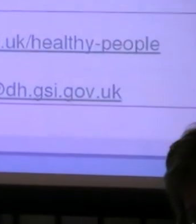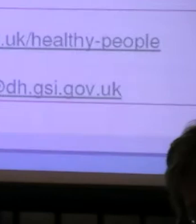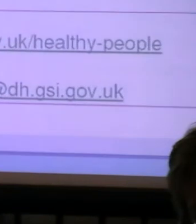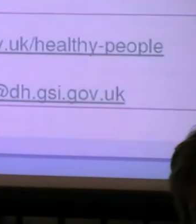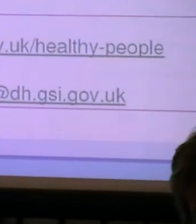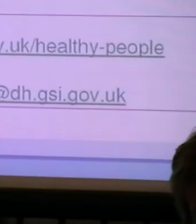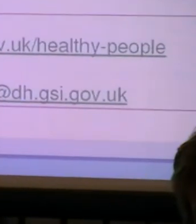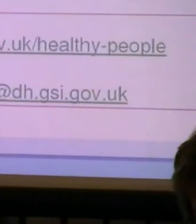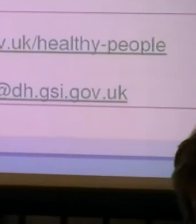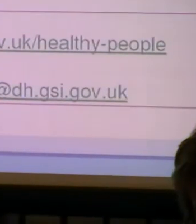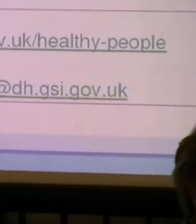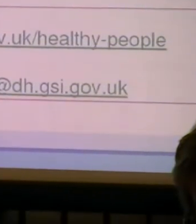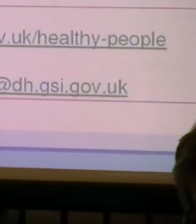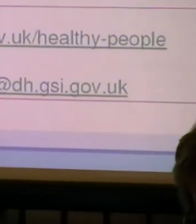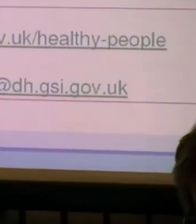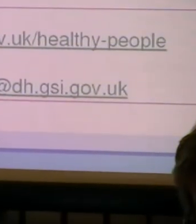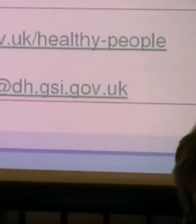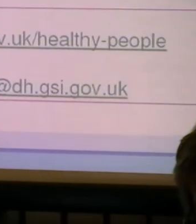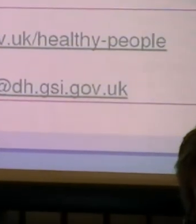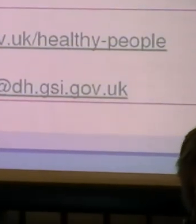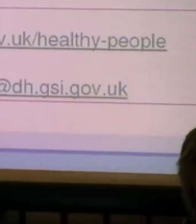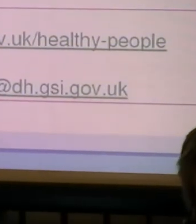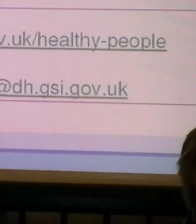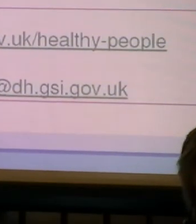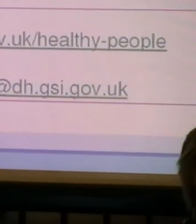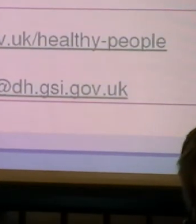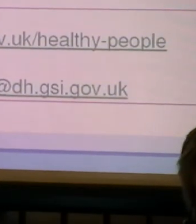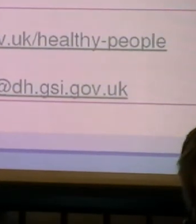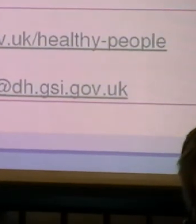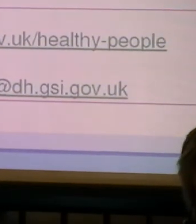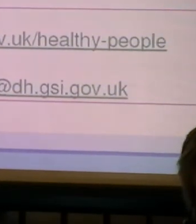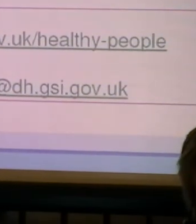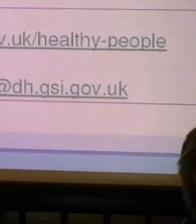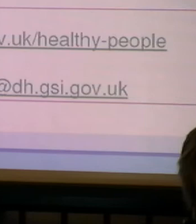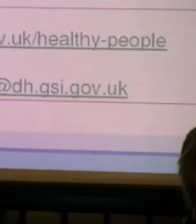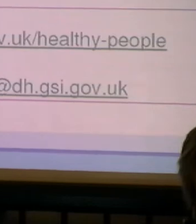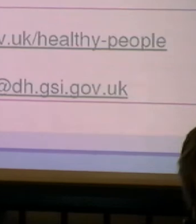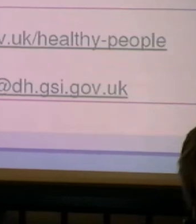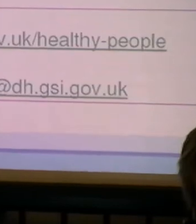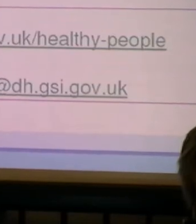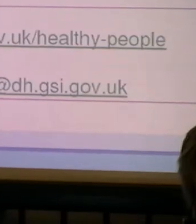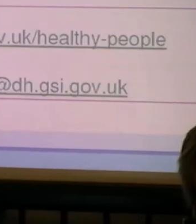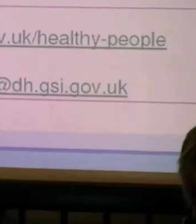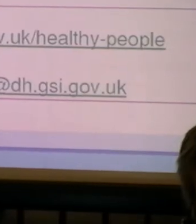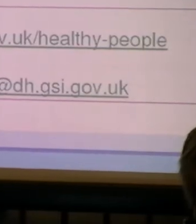across Leeds, trying to get people's views on that. But I really do urge you to,